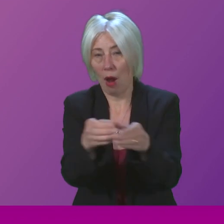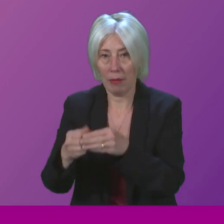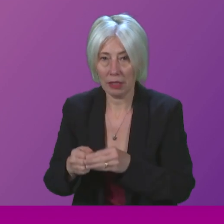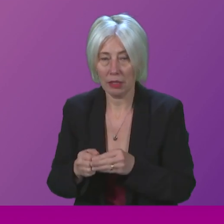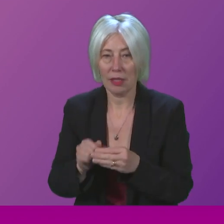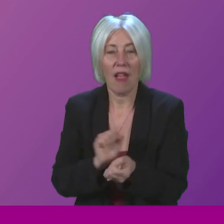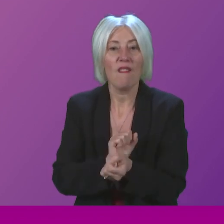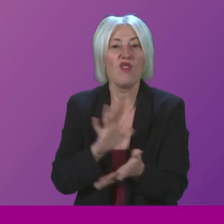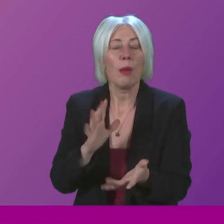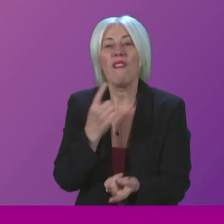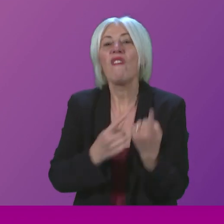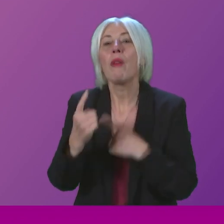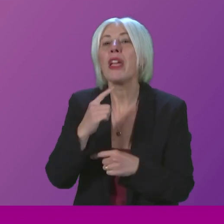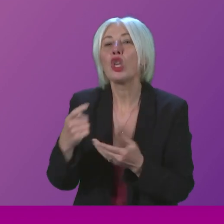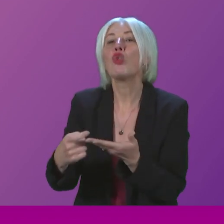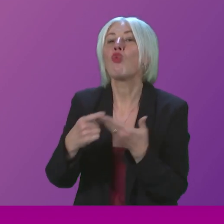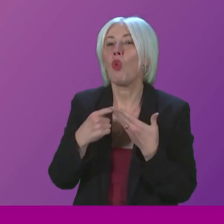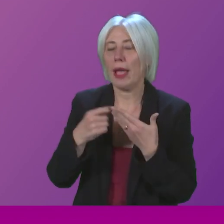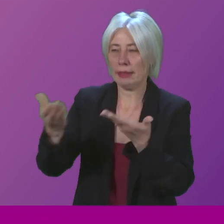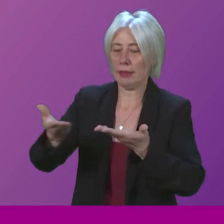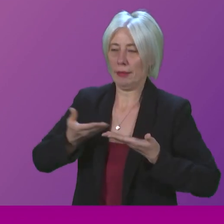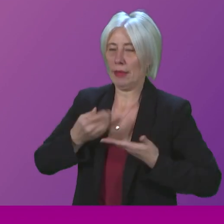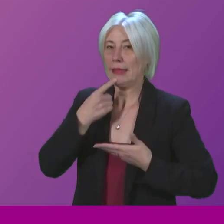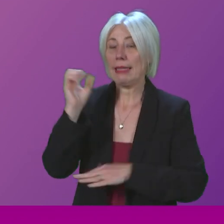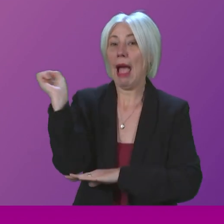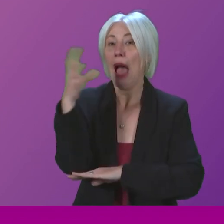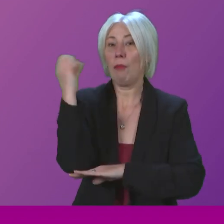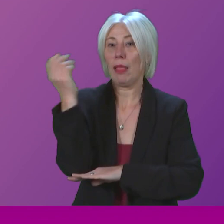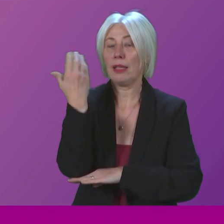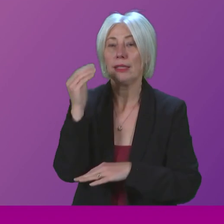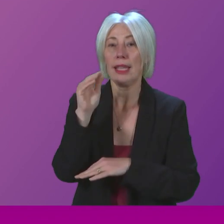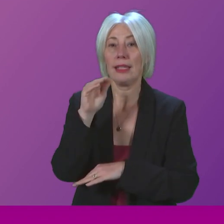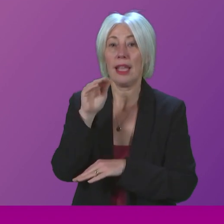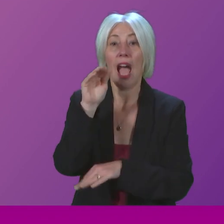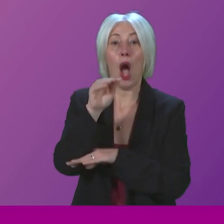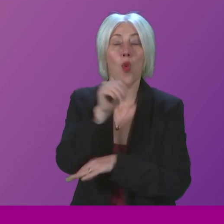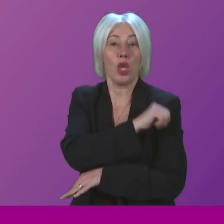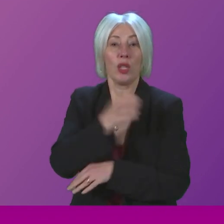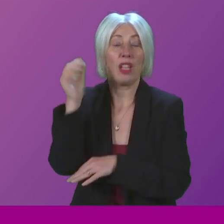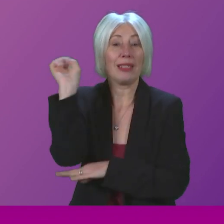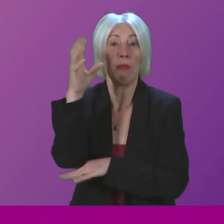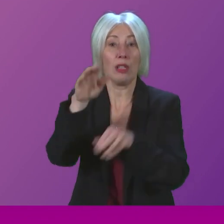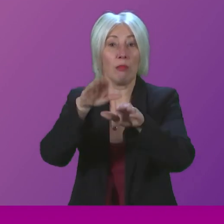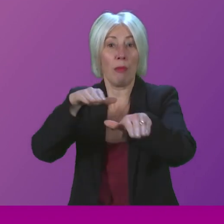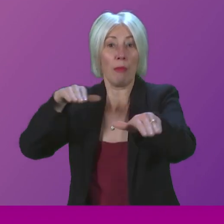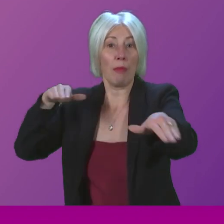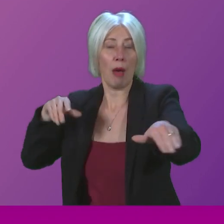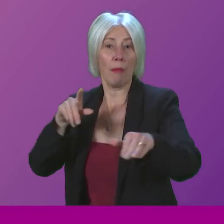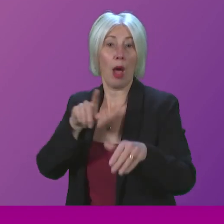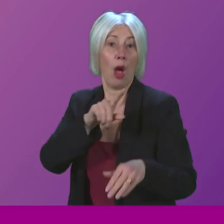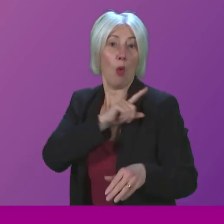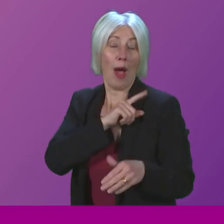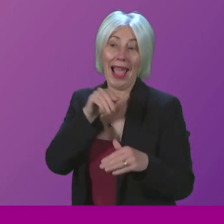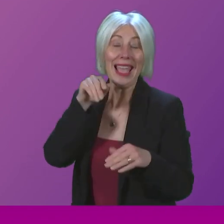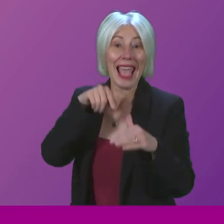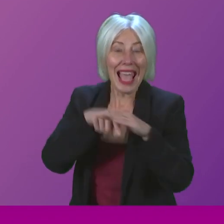of Information request that we've received shows that ambulances are queuing outside hospitals because of the crisis inside